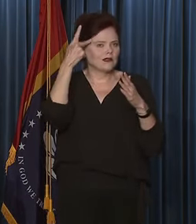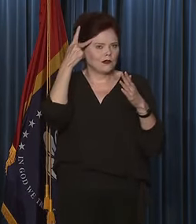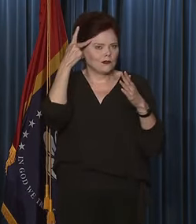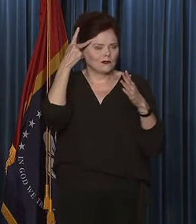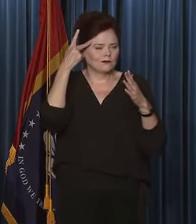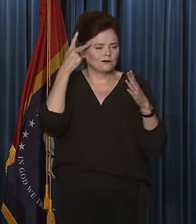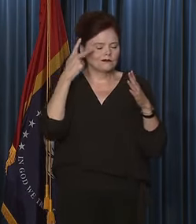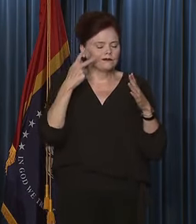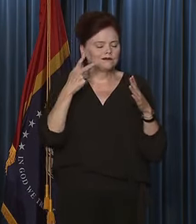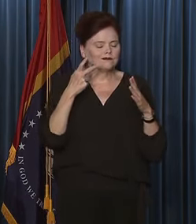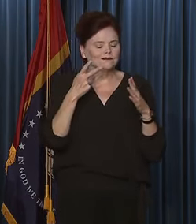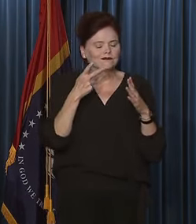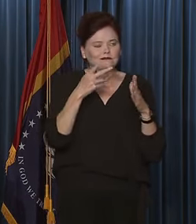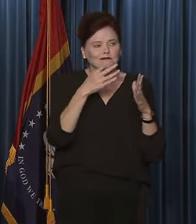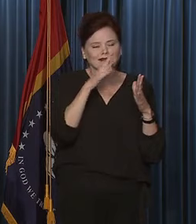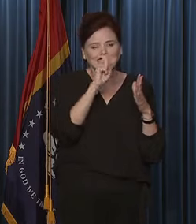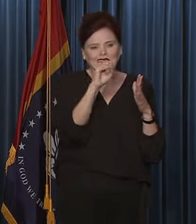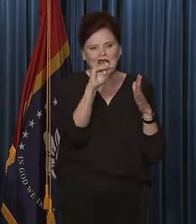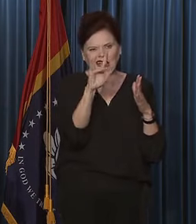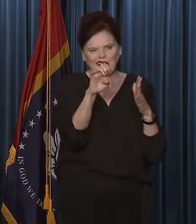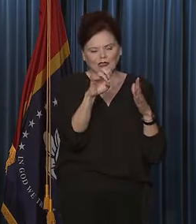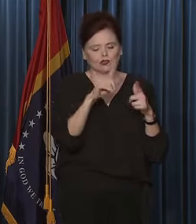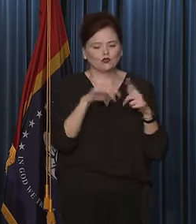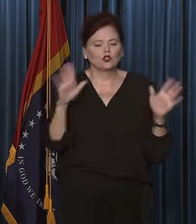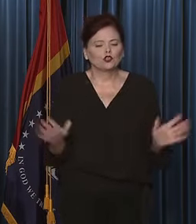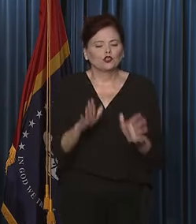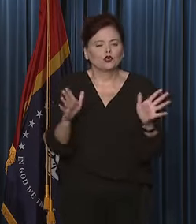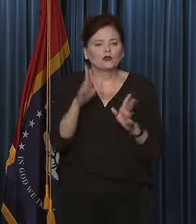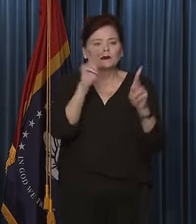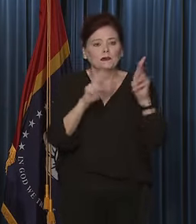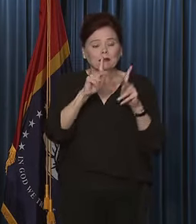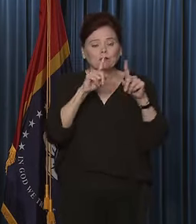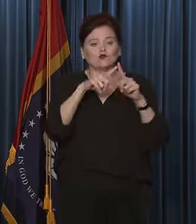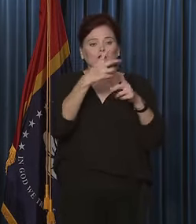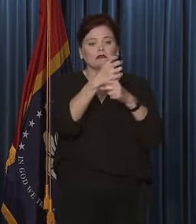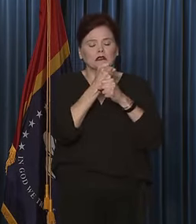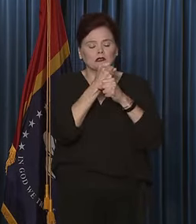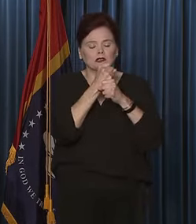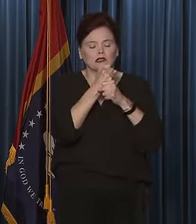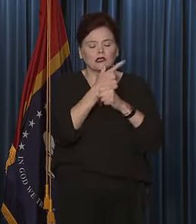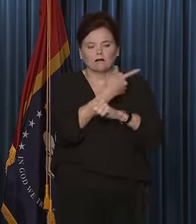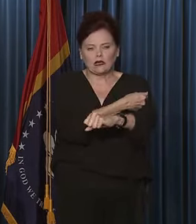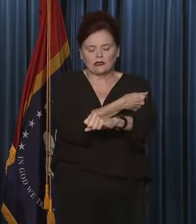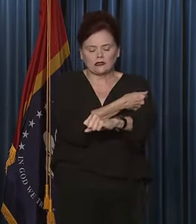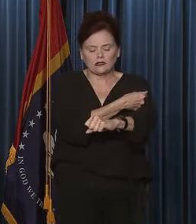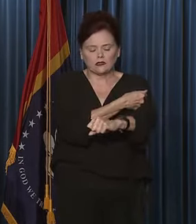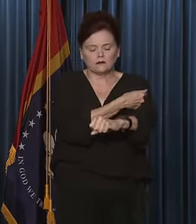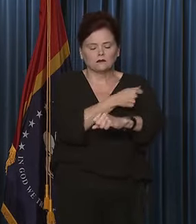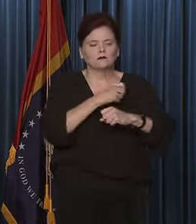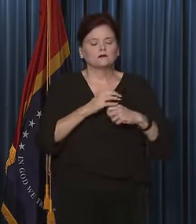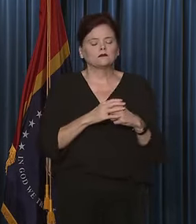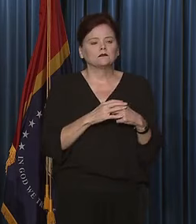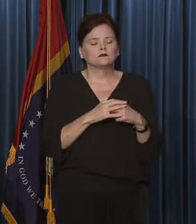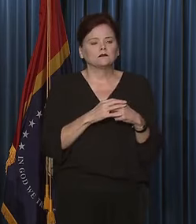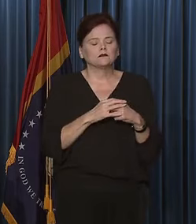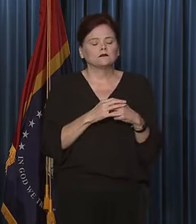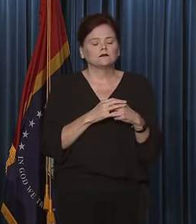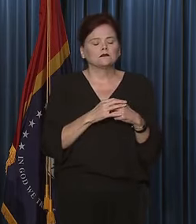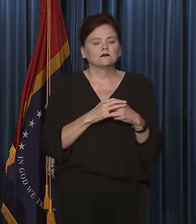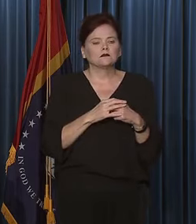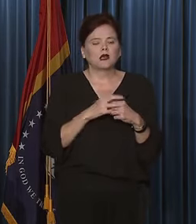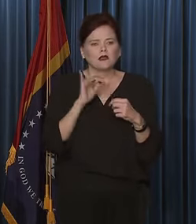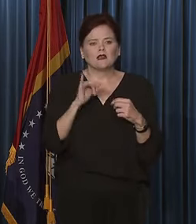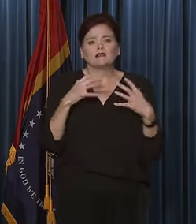encourage individuals to get the vaccine. And I think